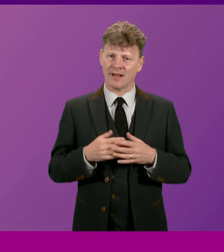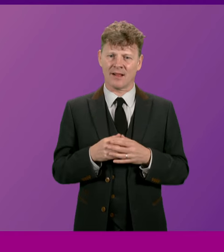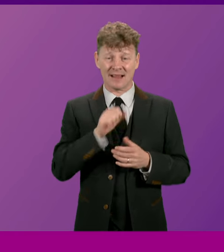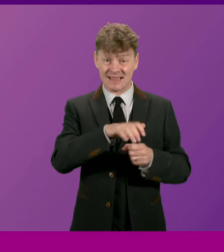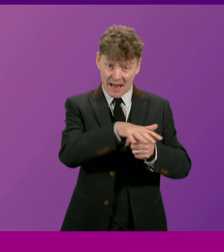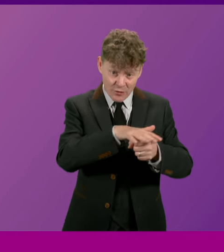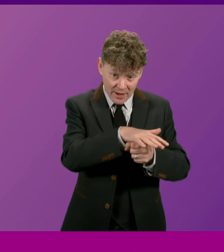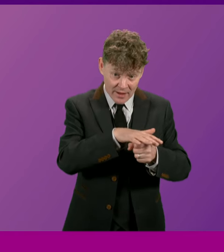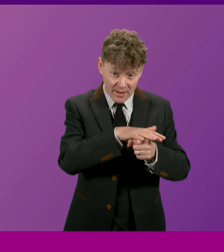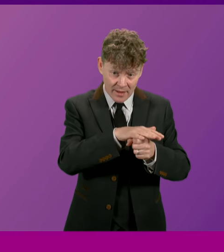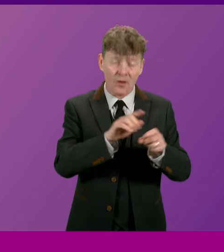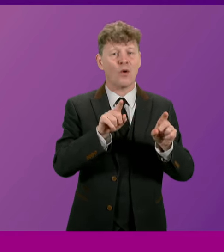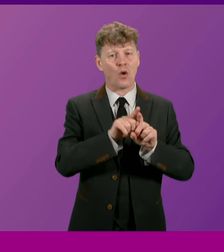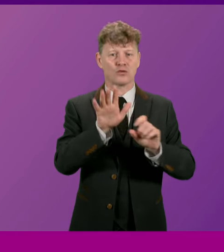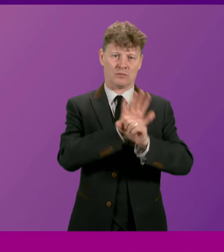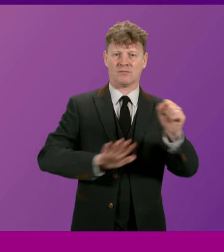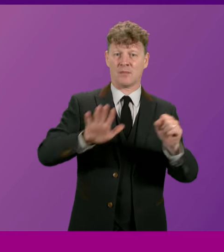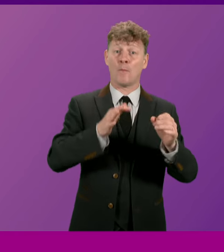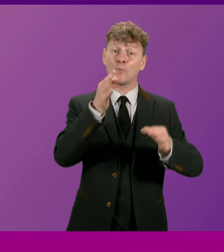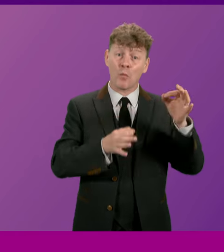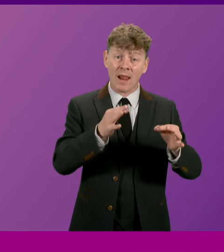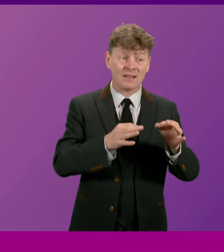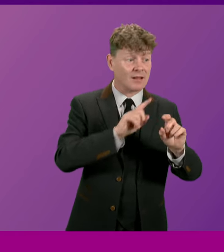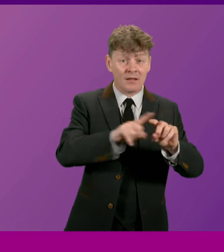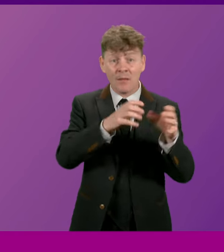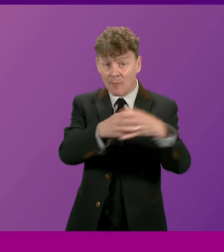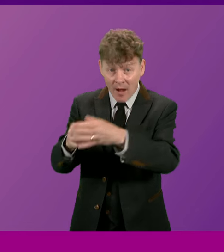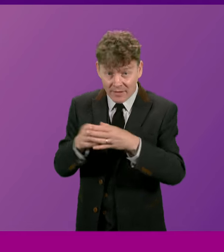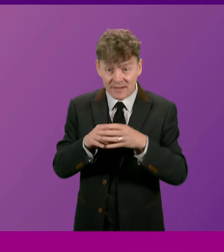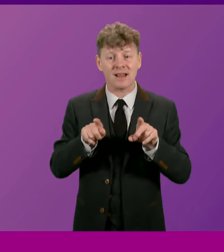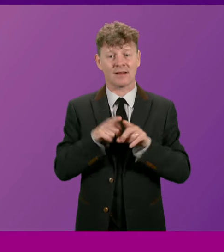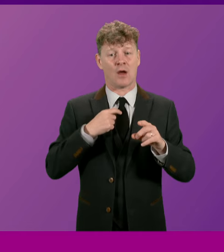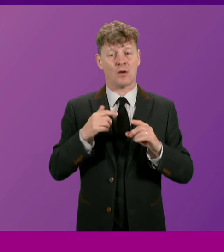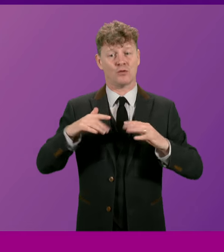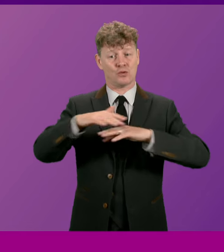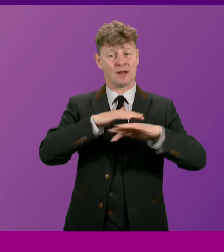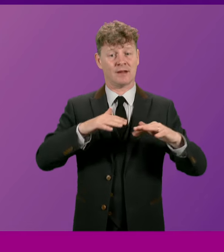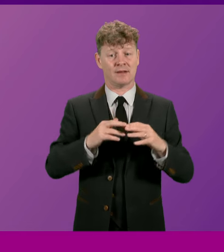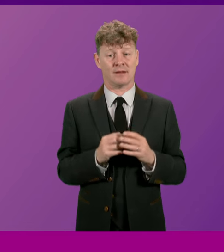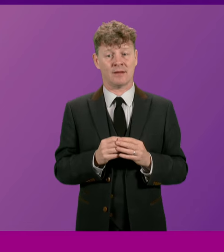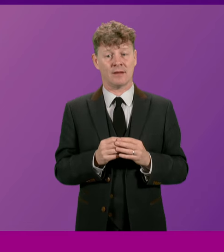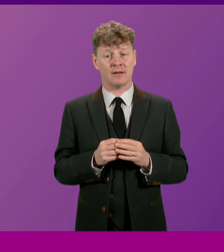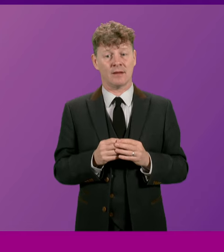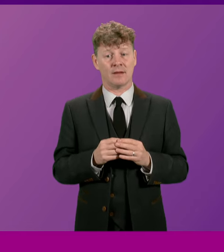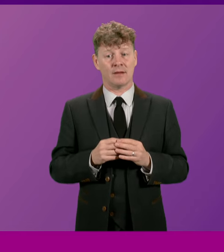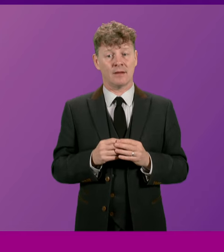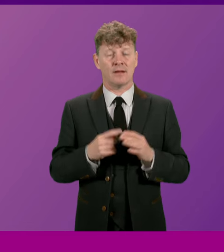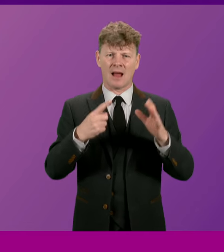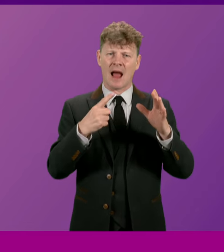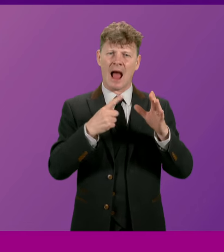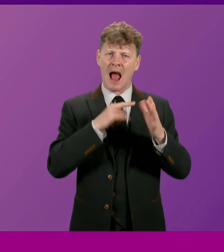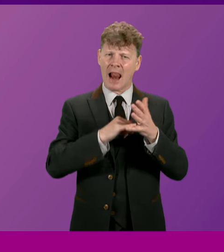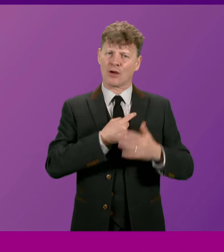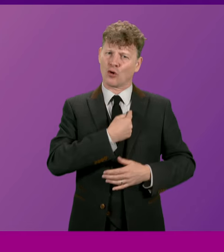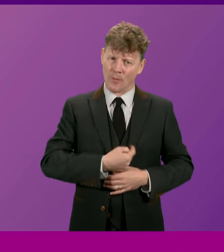local area, as well as across the political spectrum and across our society. Alex was committed to his constituents